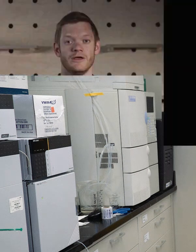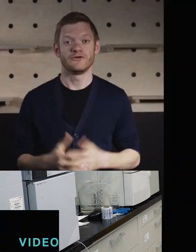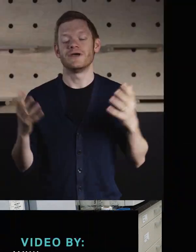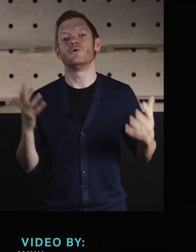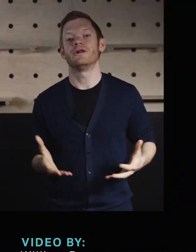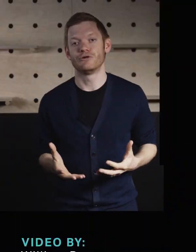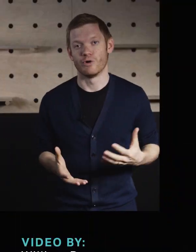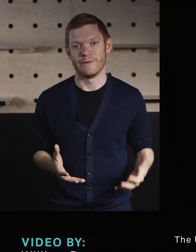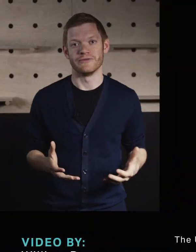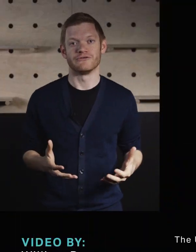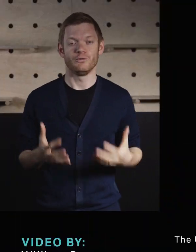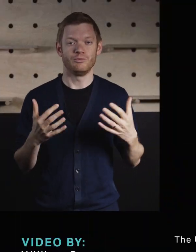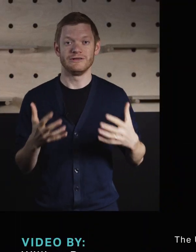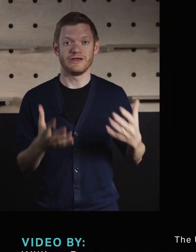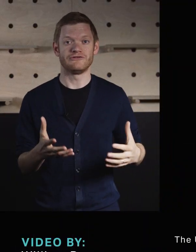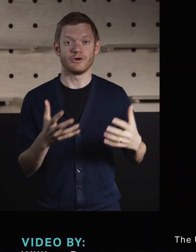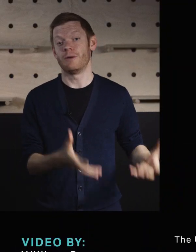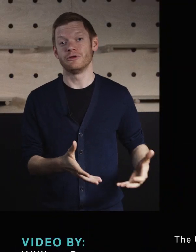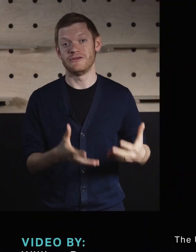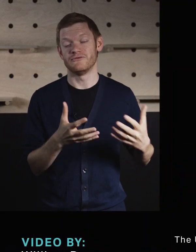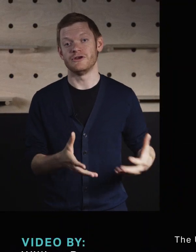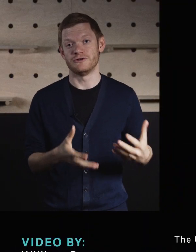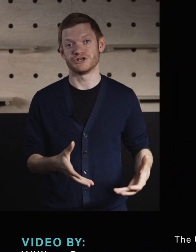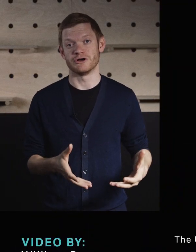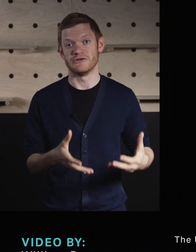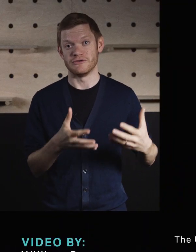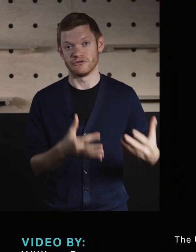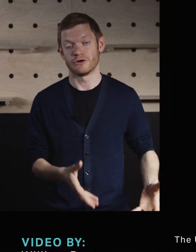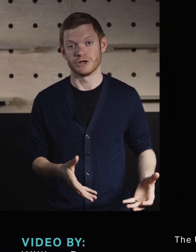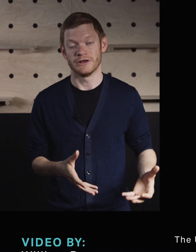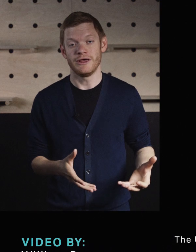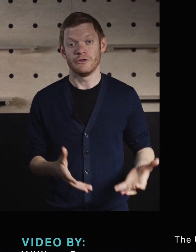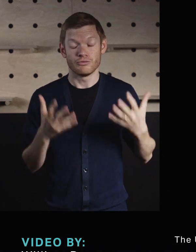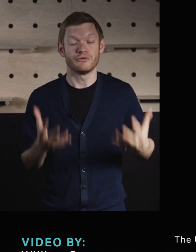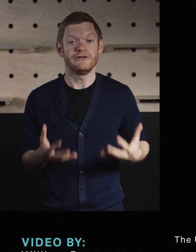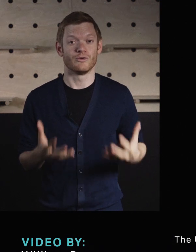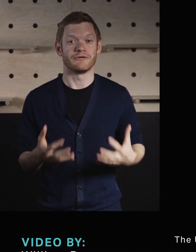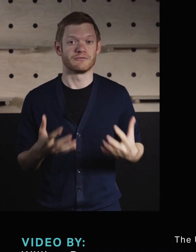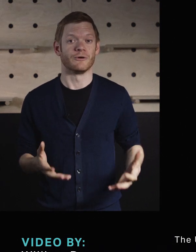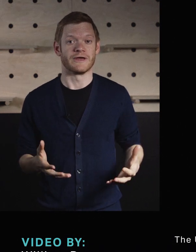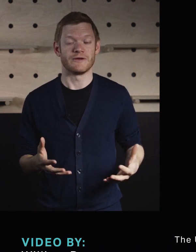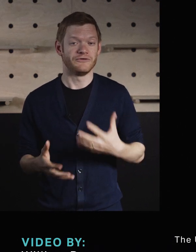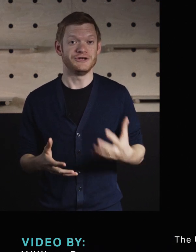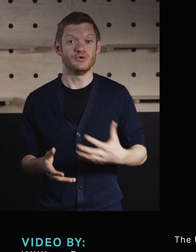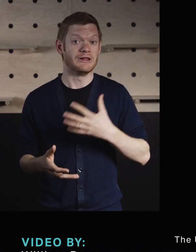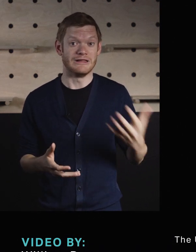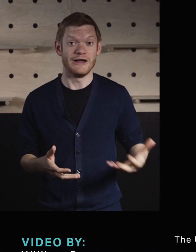So if you want to learn more about this, we put links to a couple of these video dictionaries in the description. They're really worth exploring. They will teach you a lot